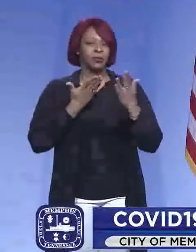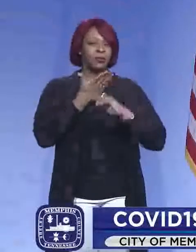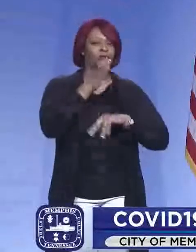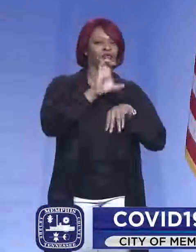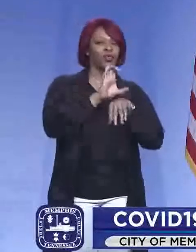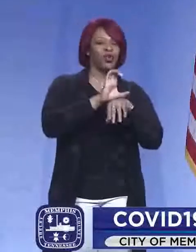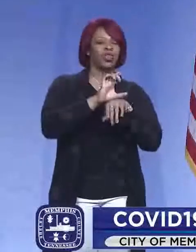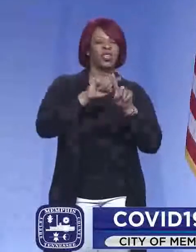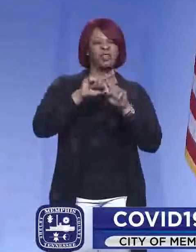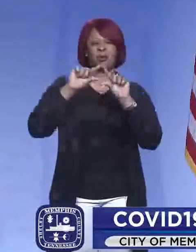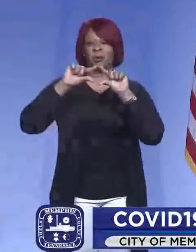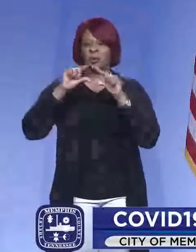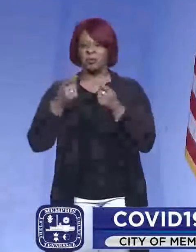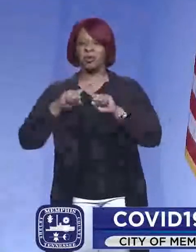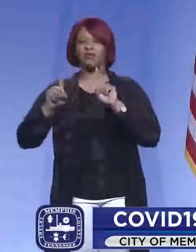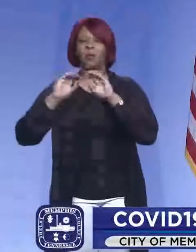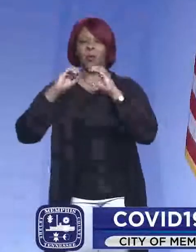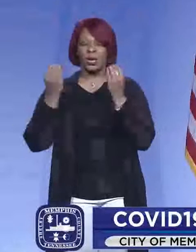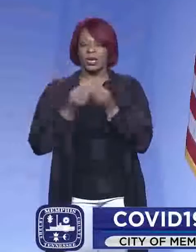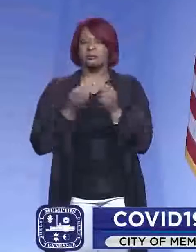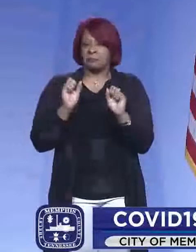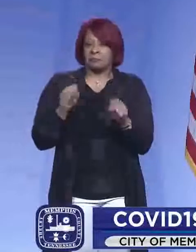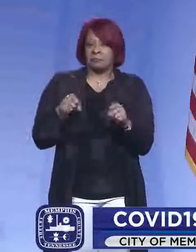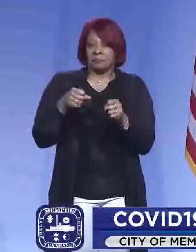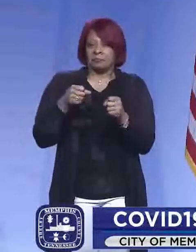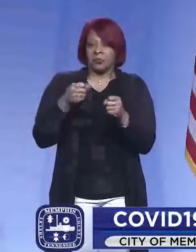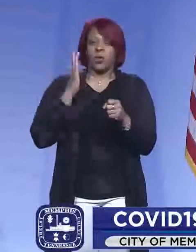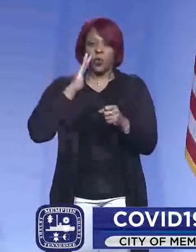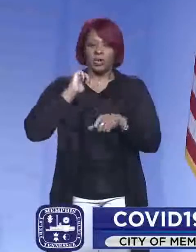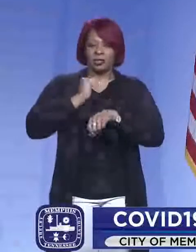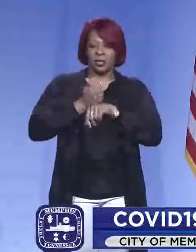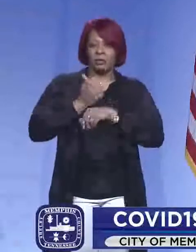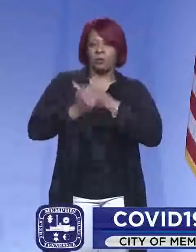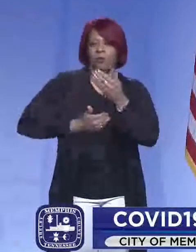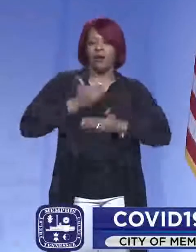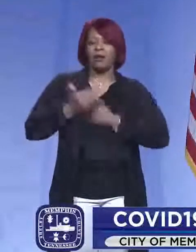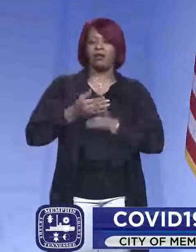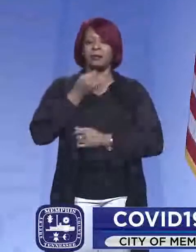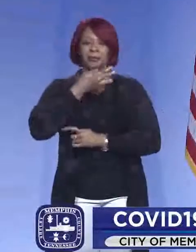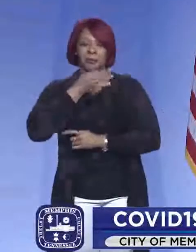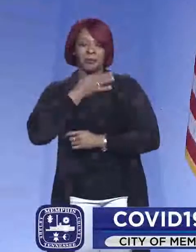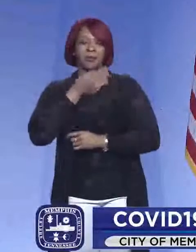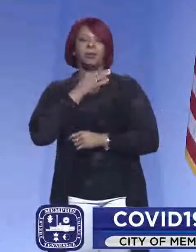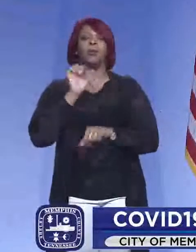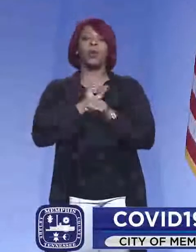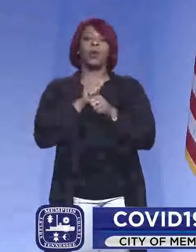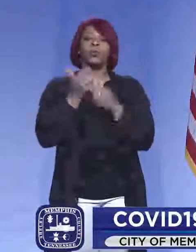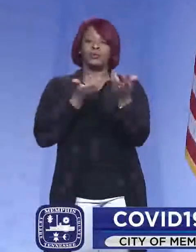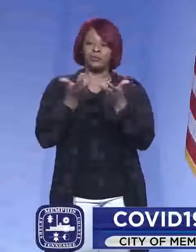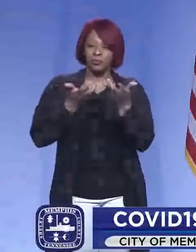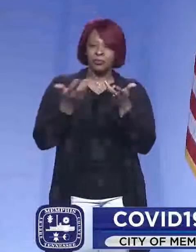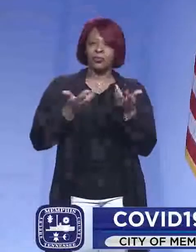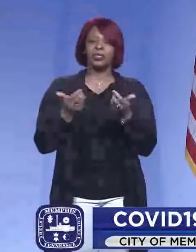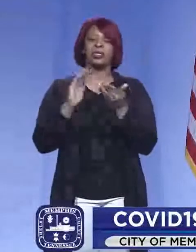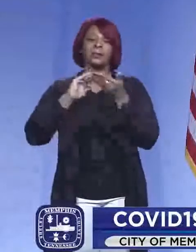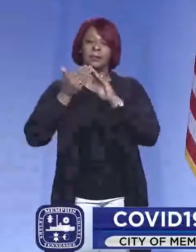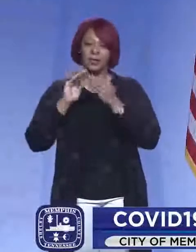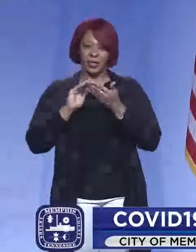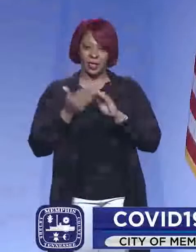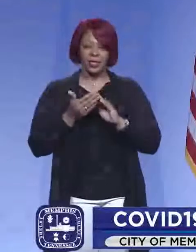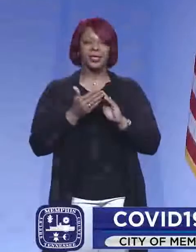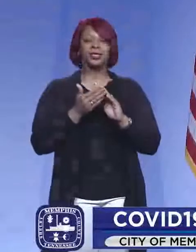and different groups, different organizations. We will set a process in place, and we're willing to work with, we definitely want to work with the community